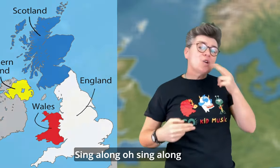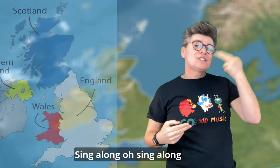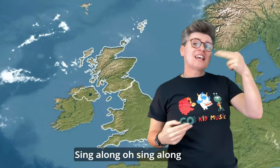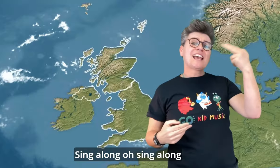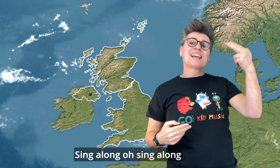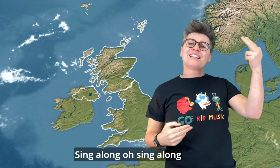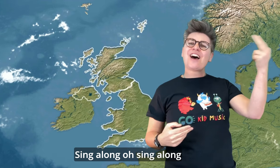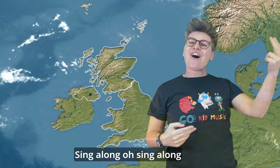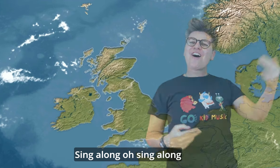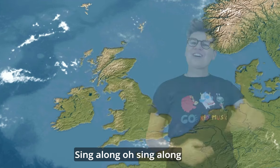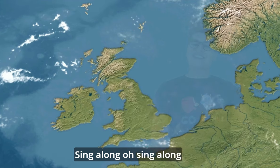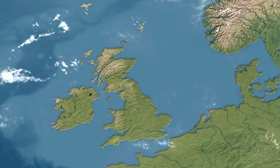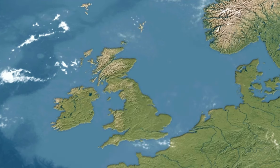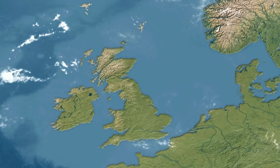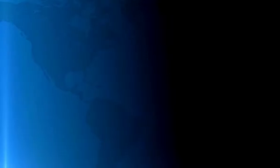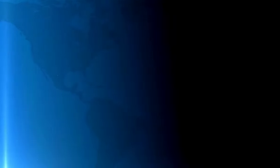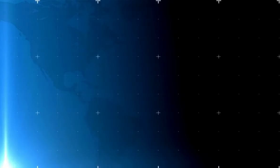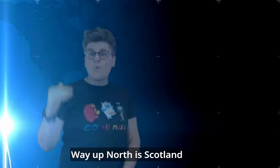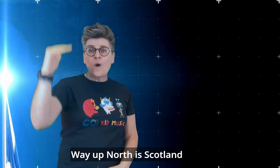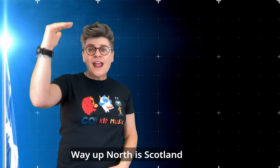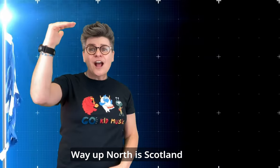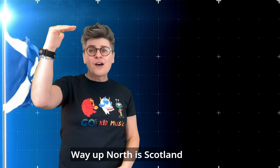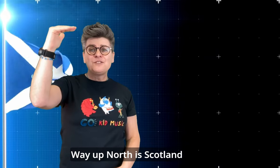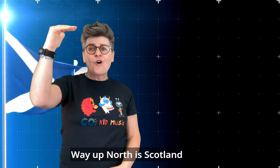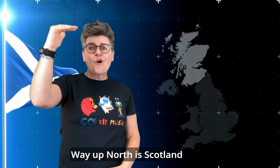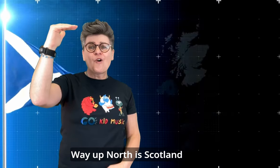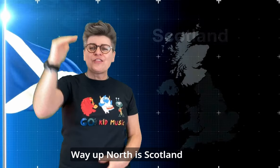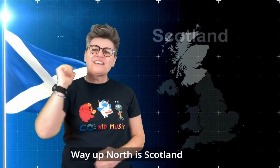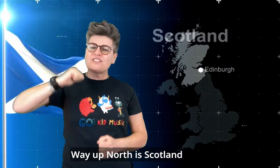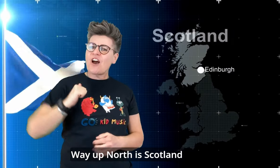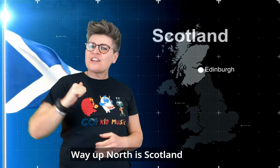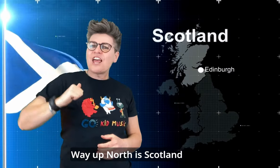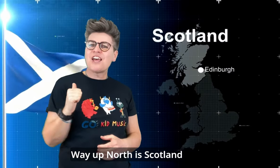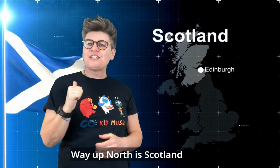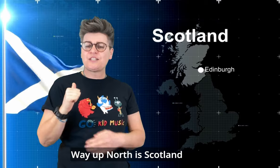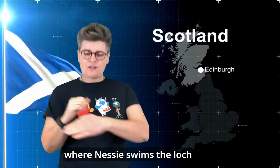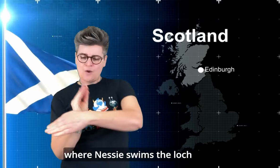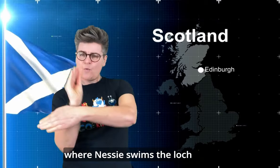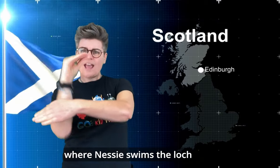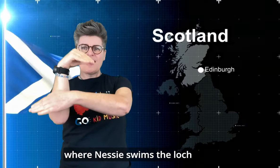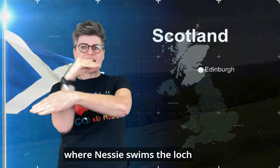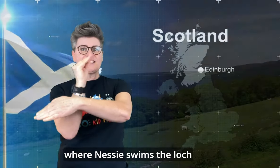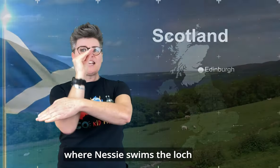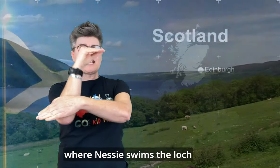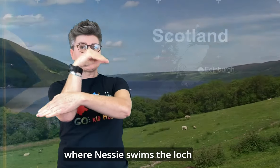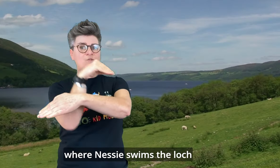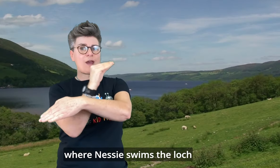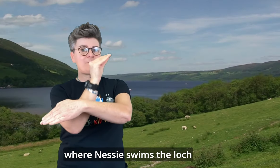oh sing along Way up north is Scotland When Nessie swims